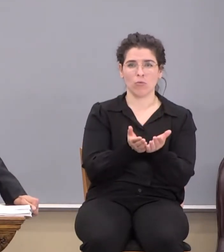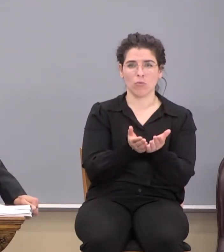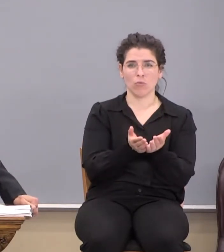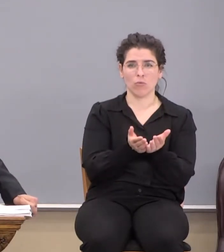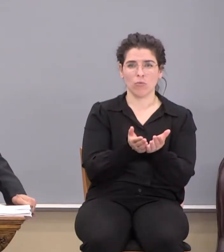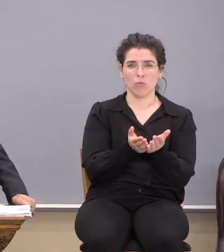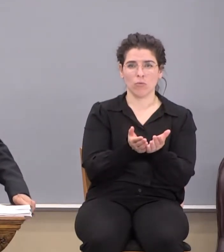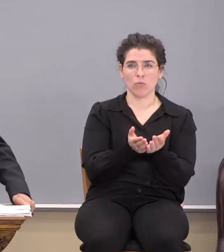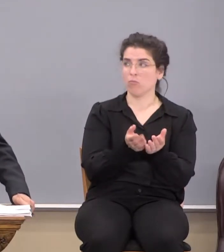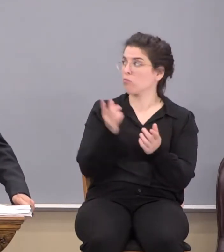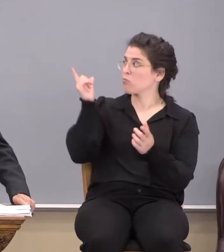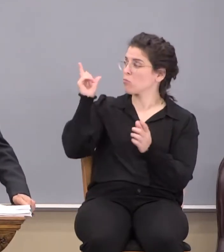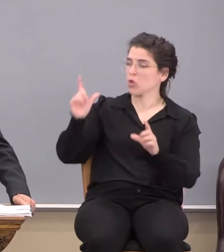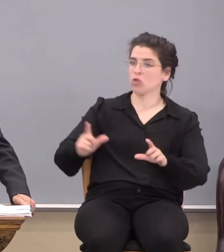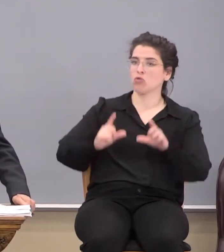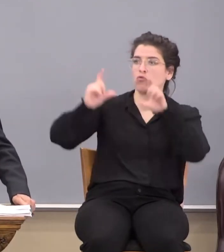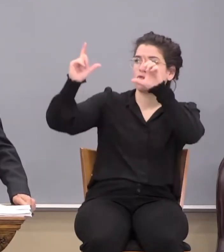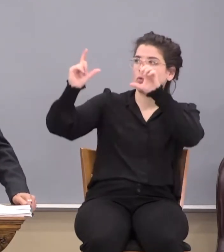They'll put a screen up there